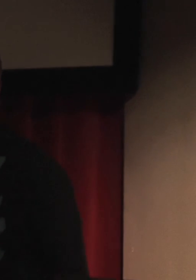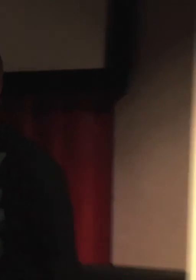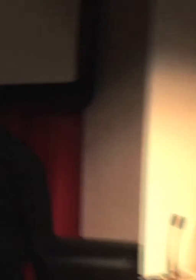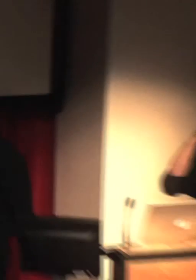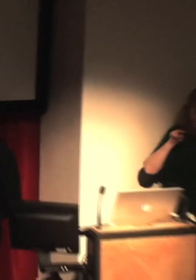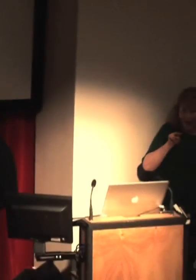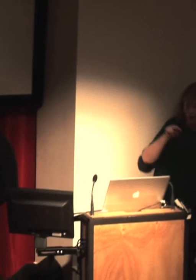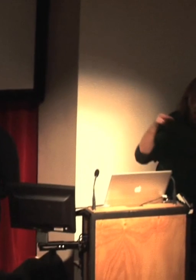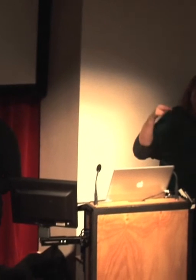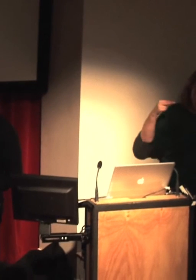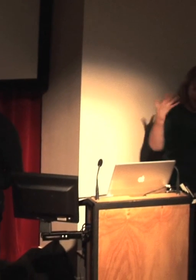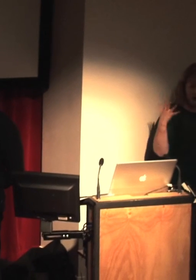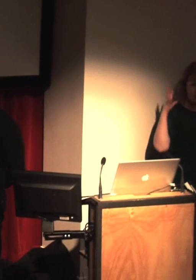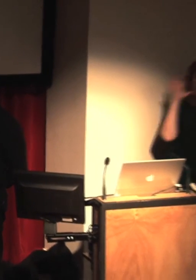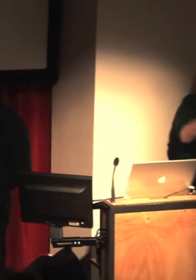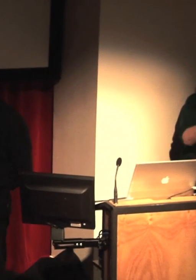the exactly right line?